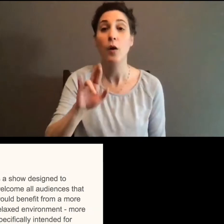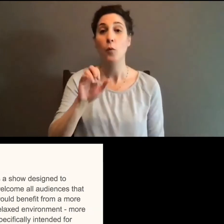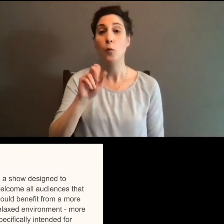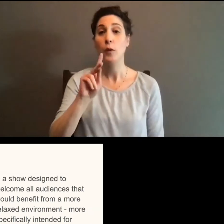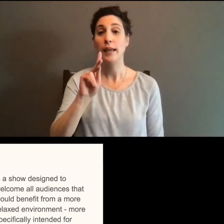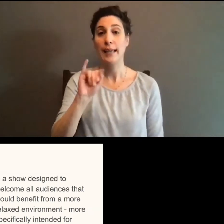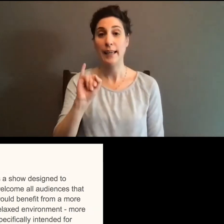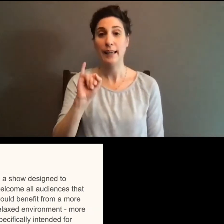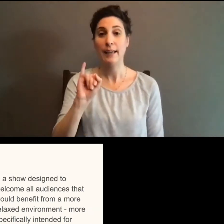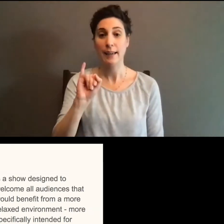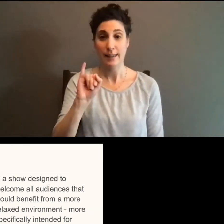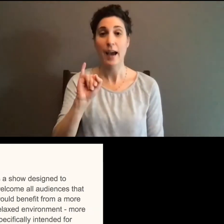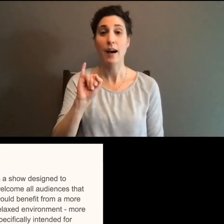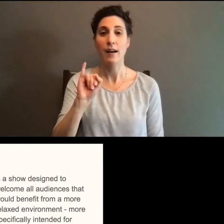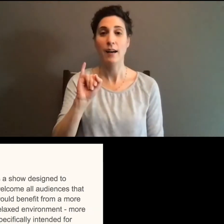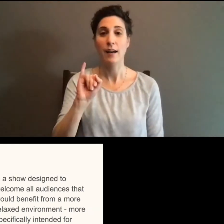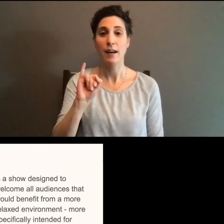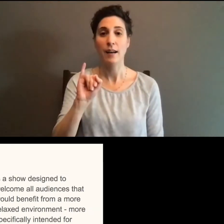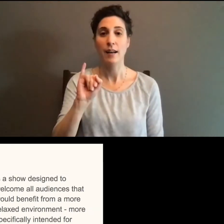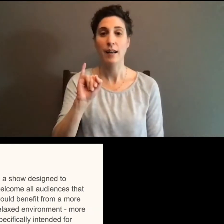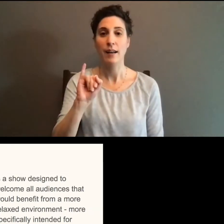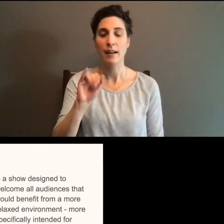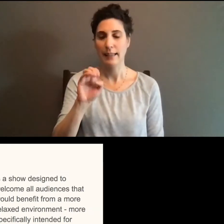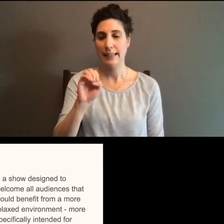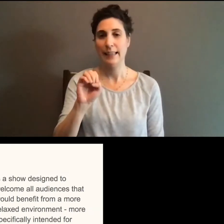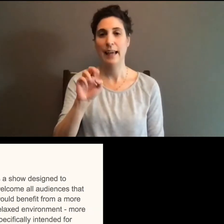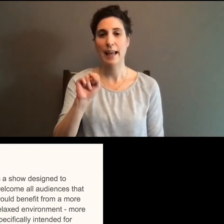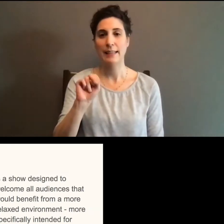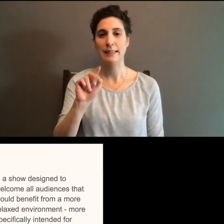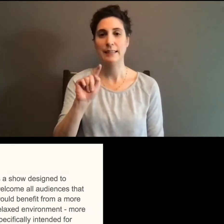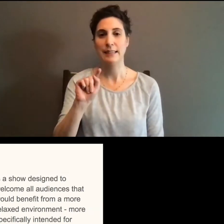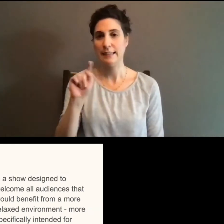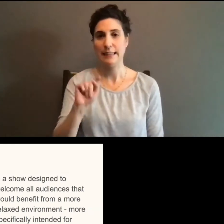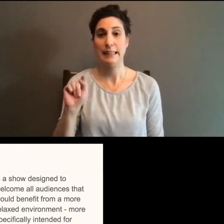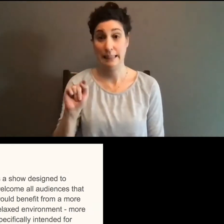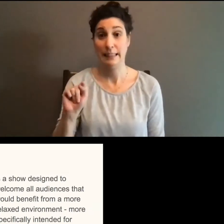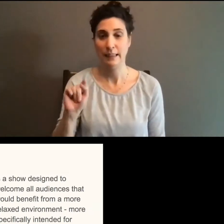I. Yeah. E N T Z.